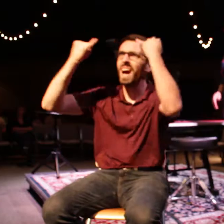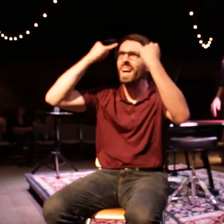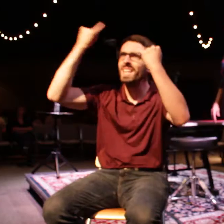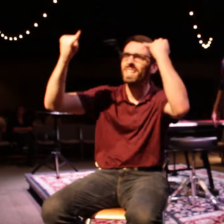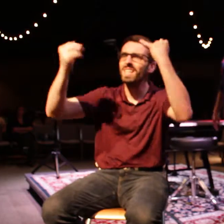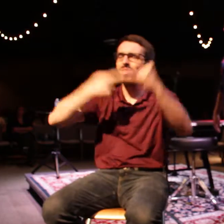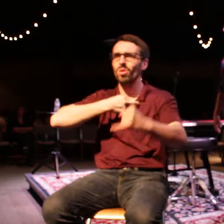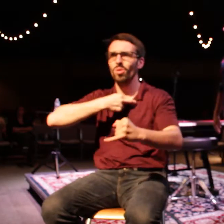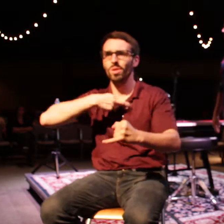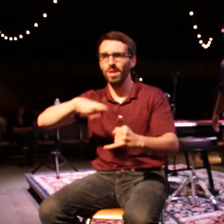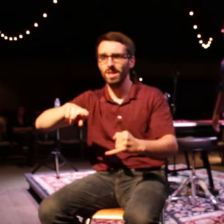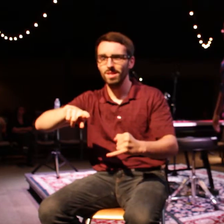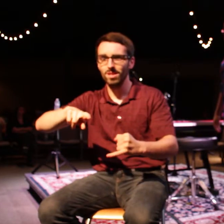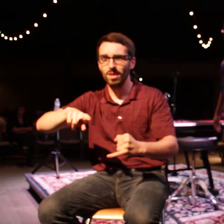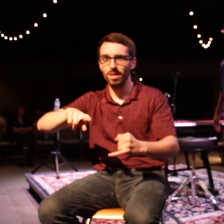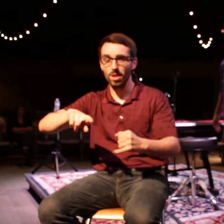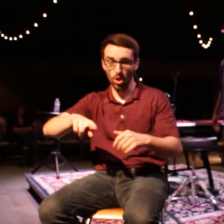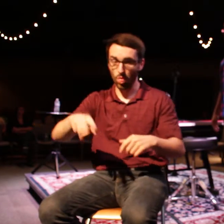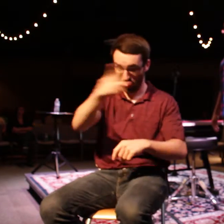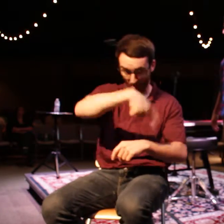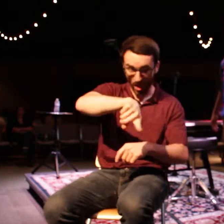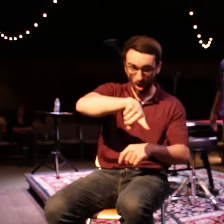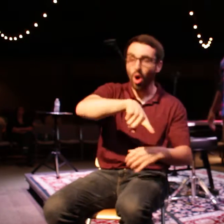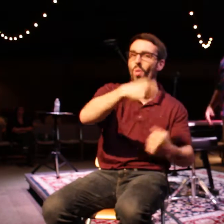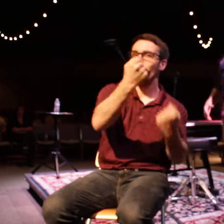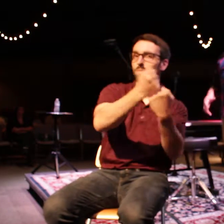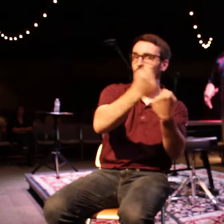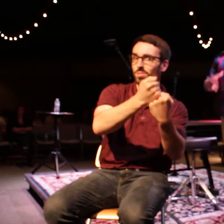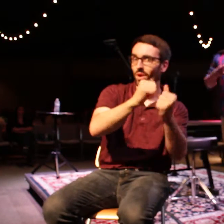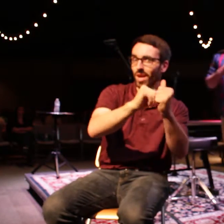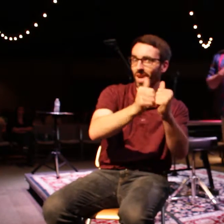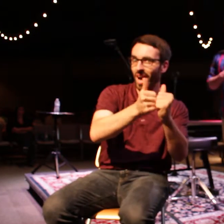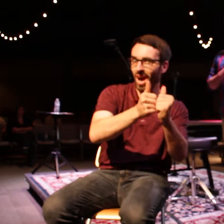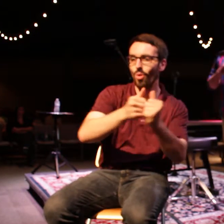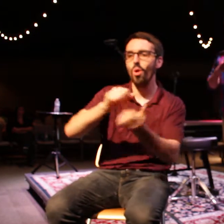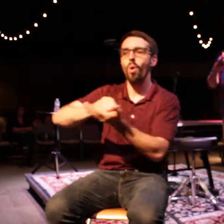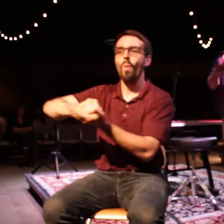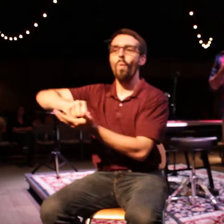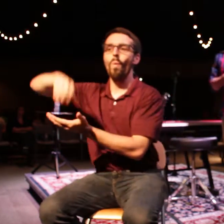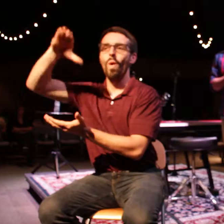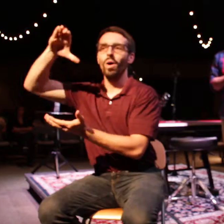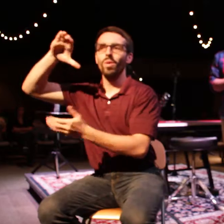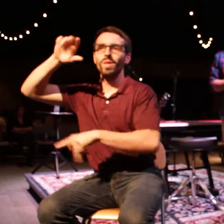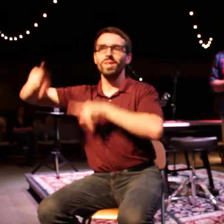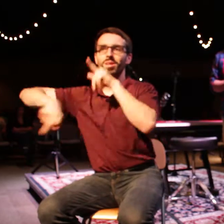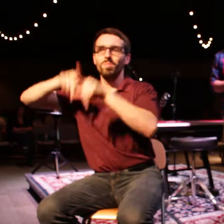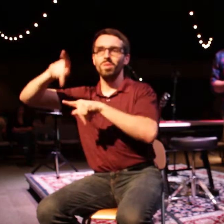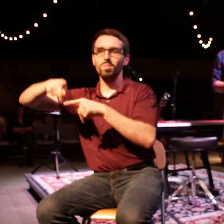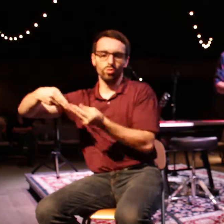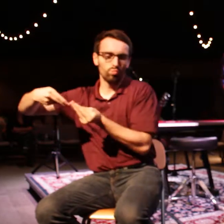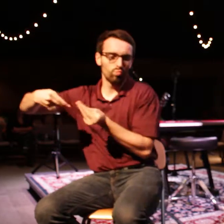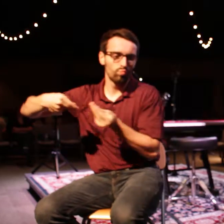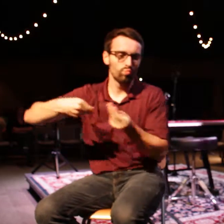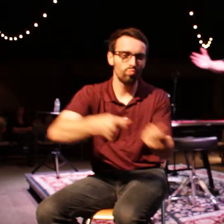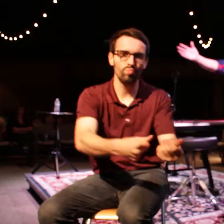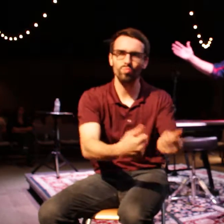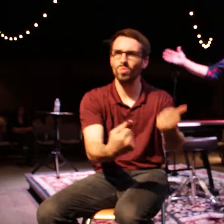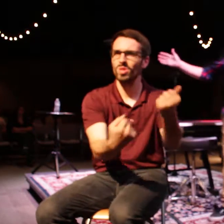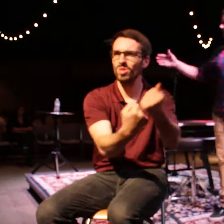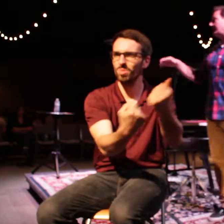supported by a wealthy patron. That was a common thing in that society, that you would have some kind of wealthy patron behind somebody like Paul who would go around